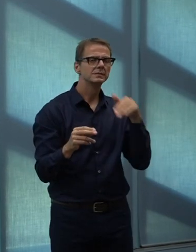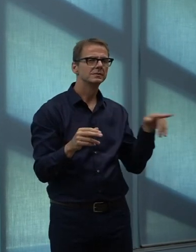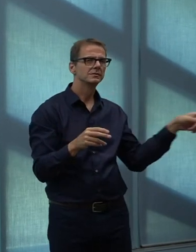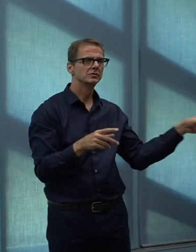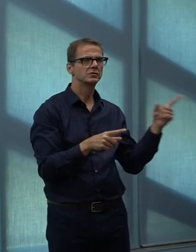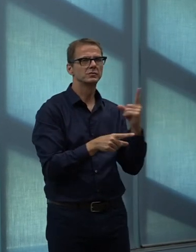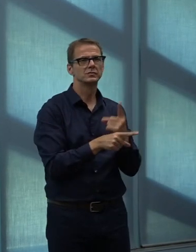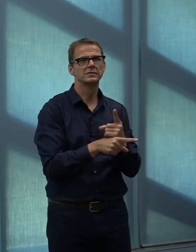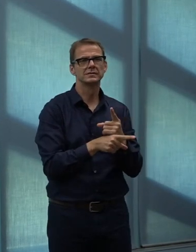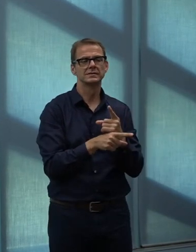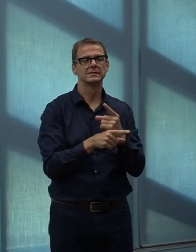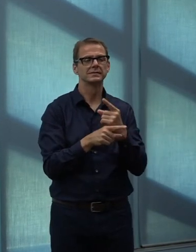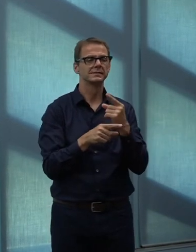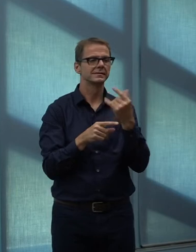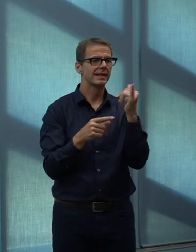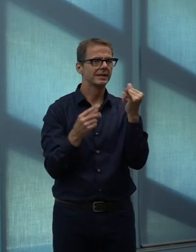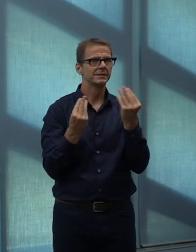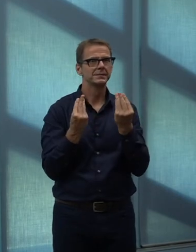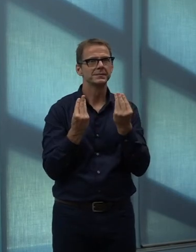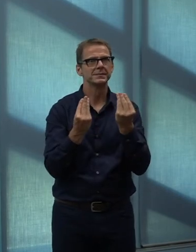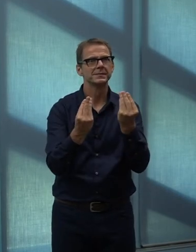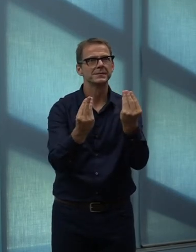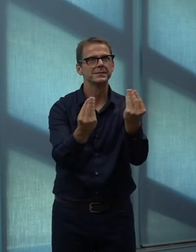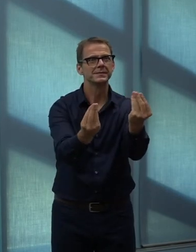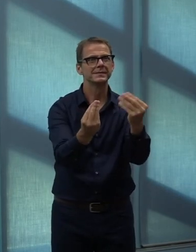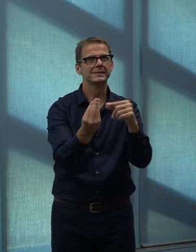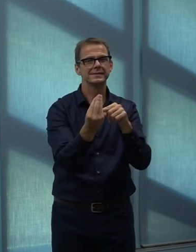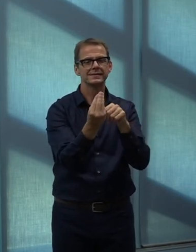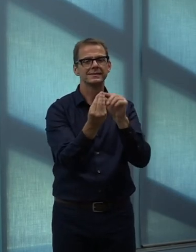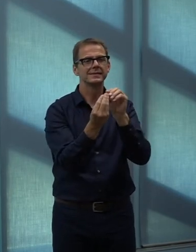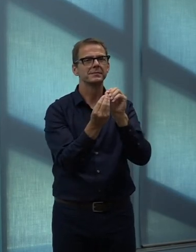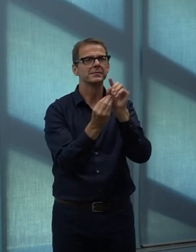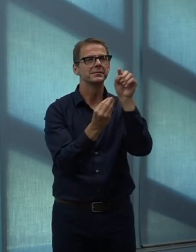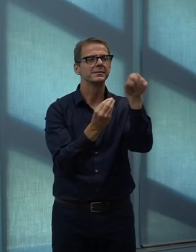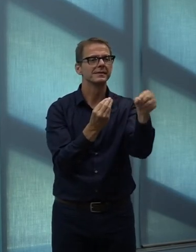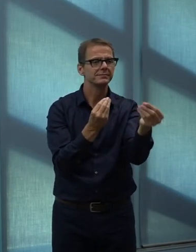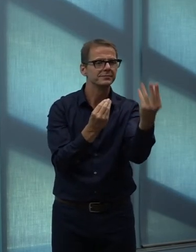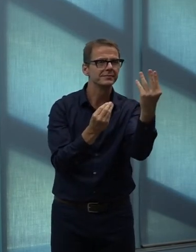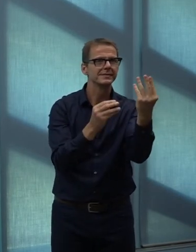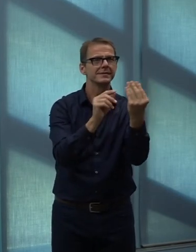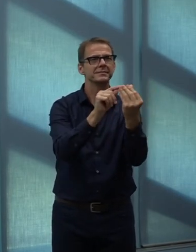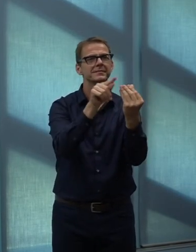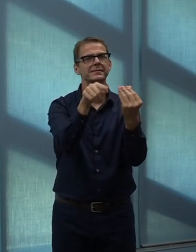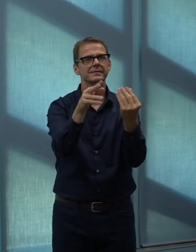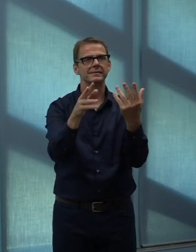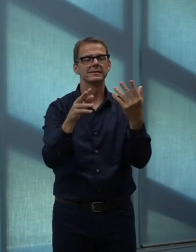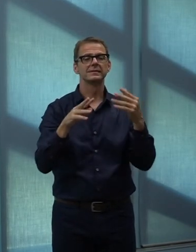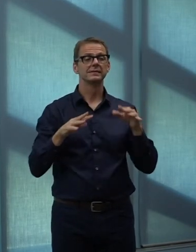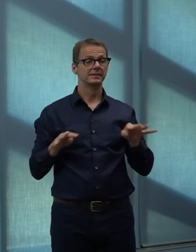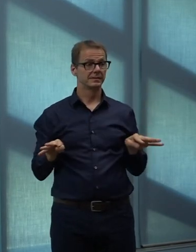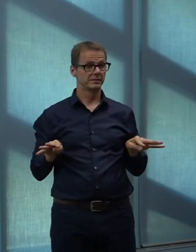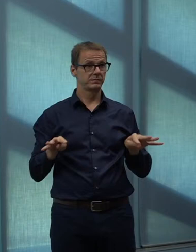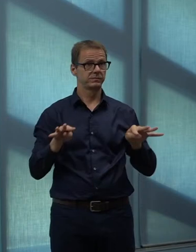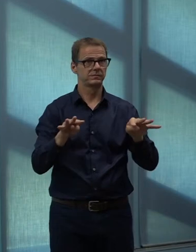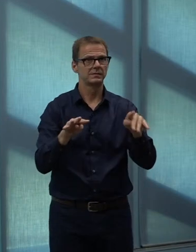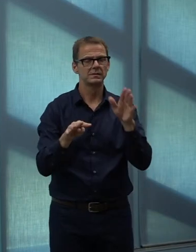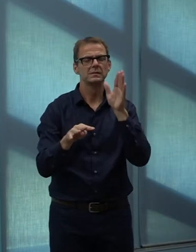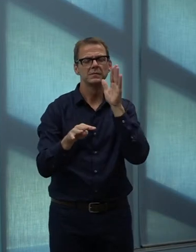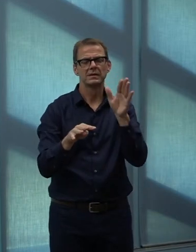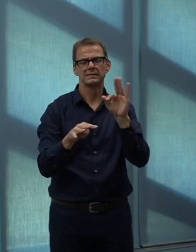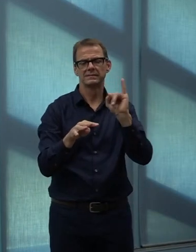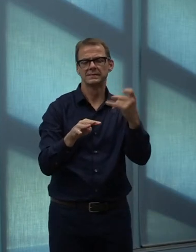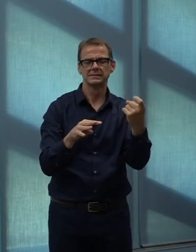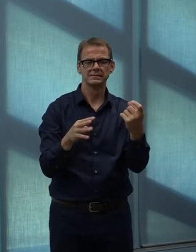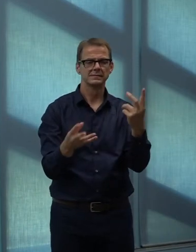But, however, our increased mowing will help us combat that next wave. And a lot of the dandelions are certainly weather dependent, dependent on